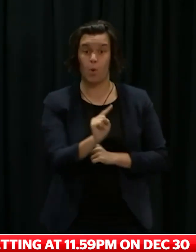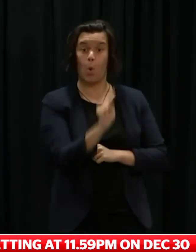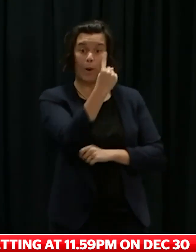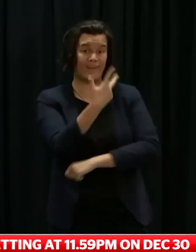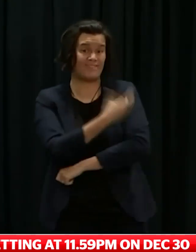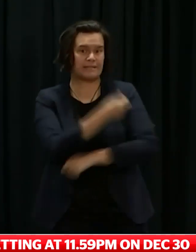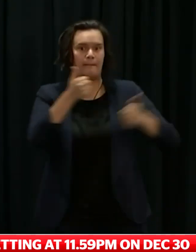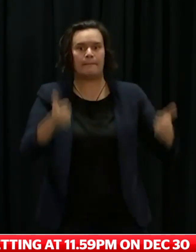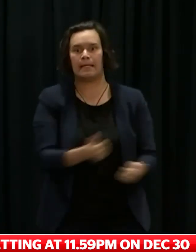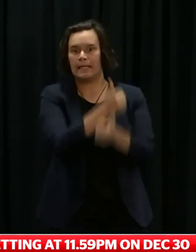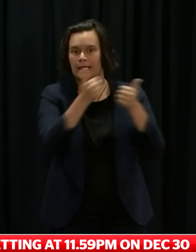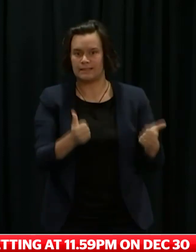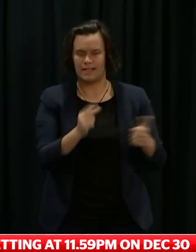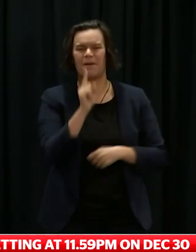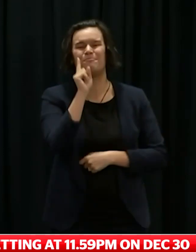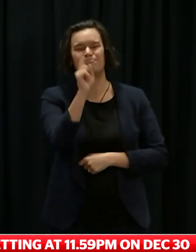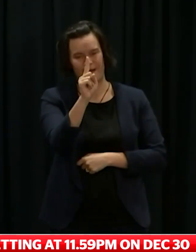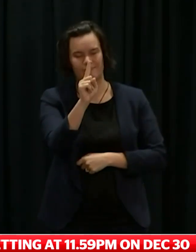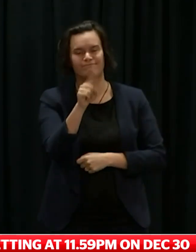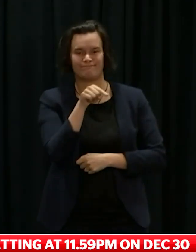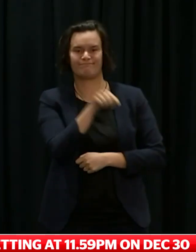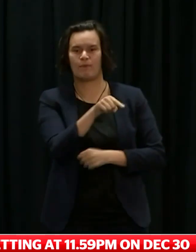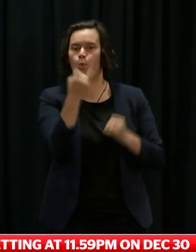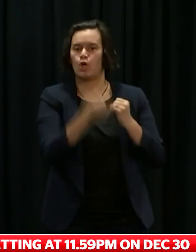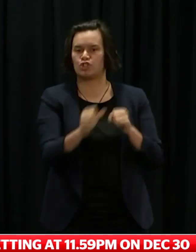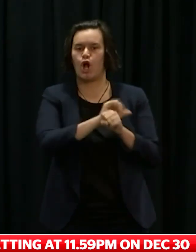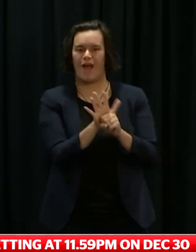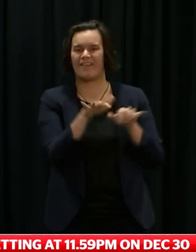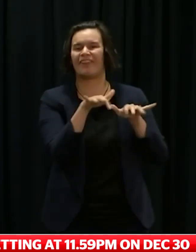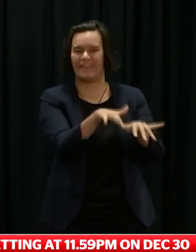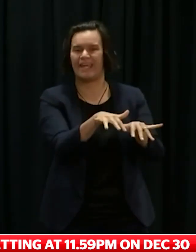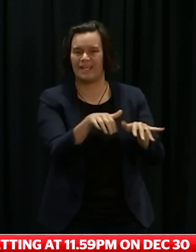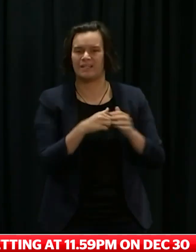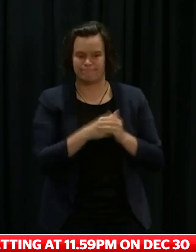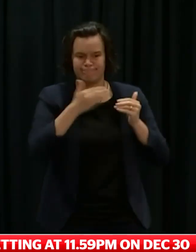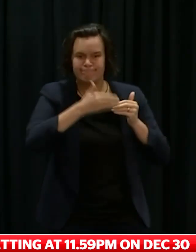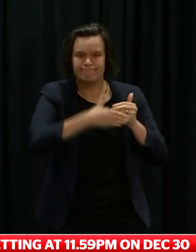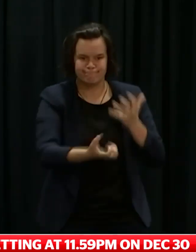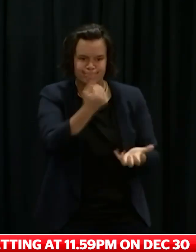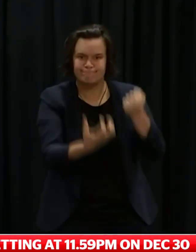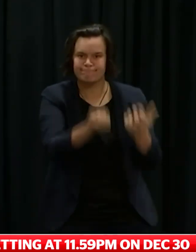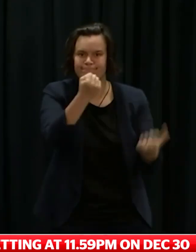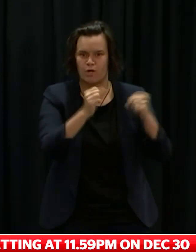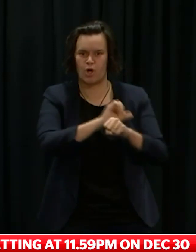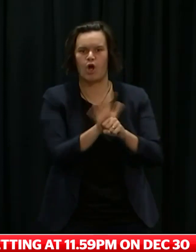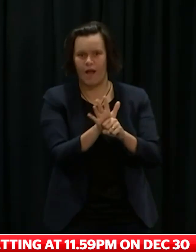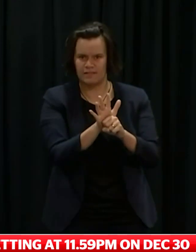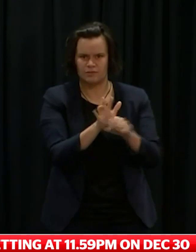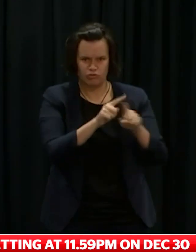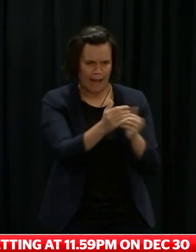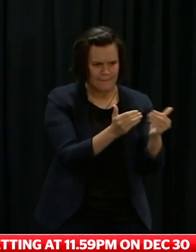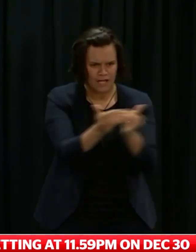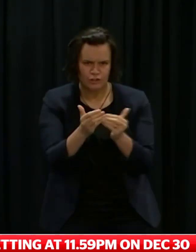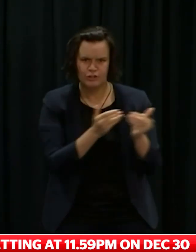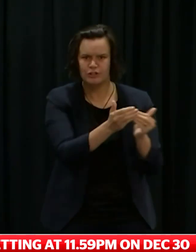it continues to be the centre of the outbreak, with several hundred active cases obviously being managed. And